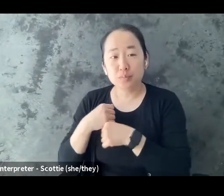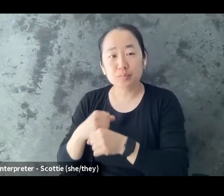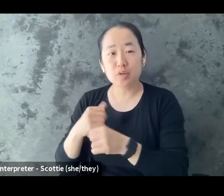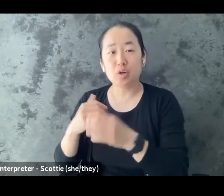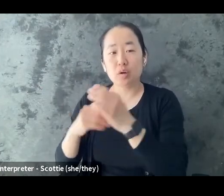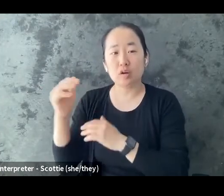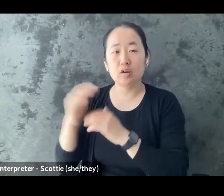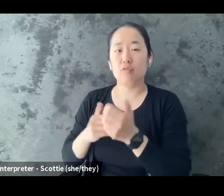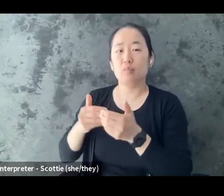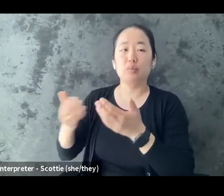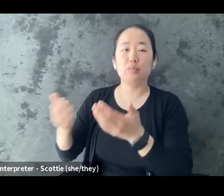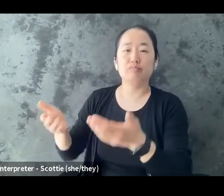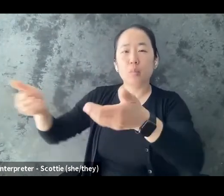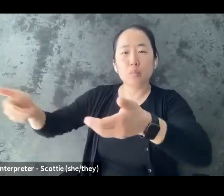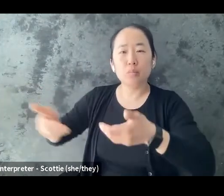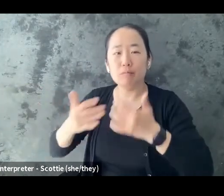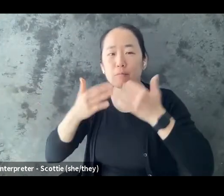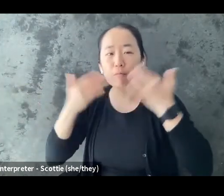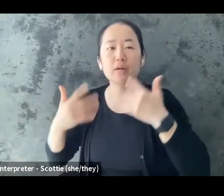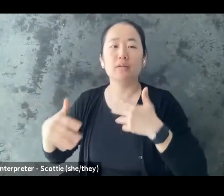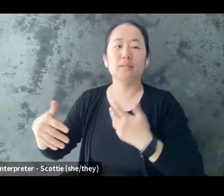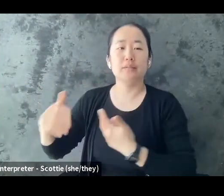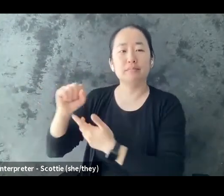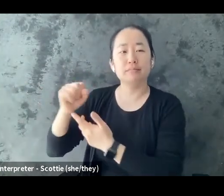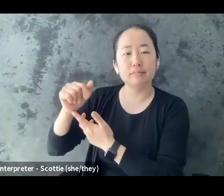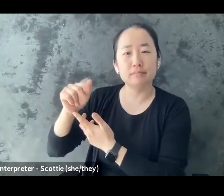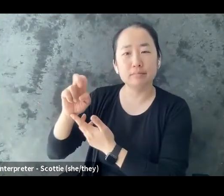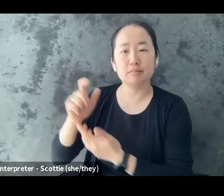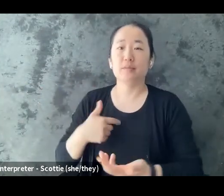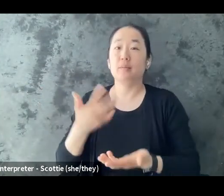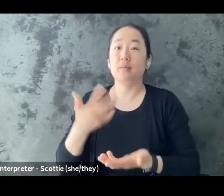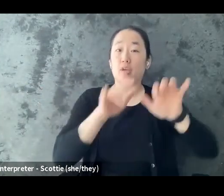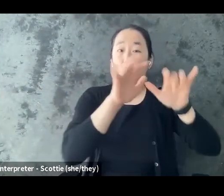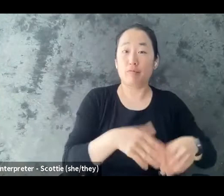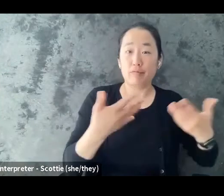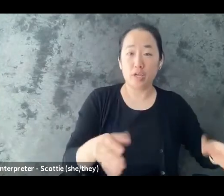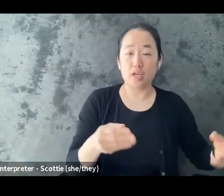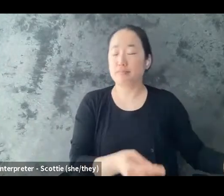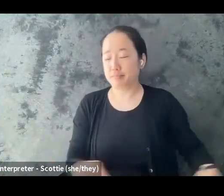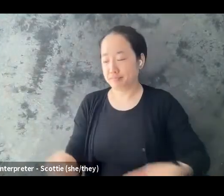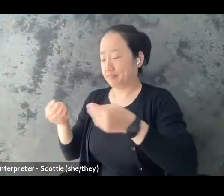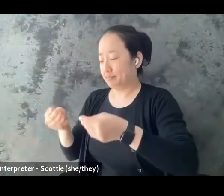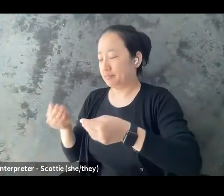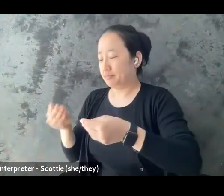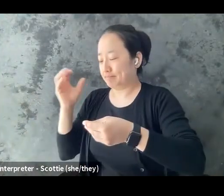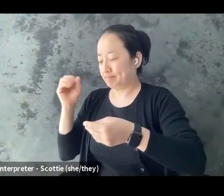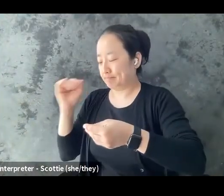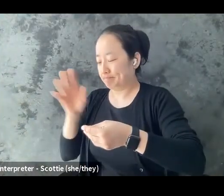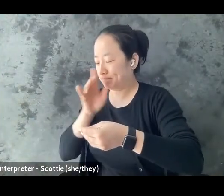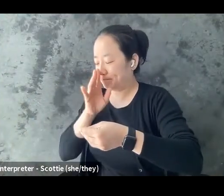read something that you wrote aloud or you know share what you've practiced with other people um or ask them you know